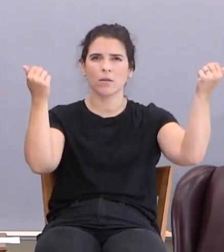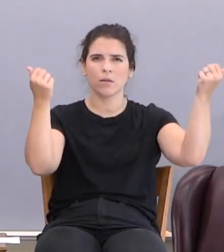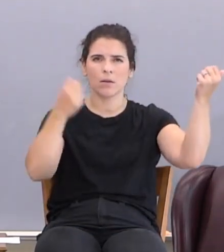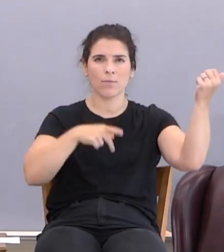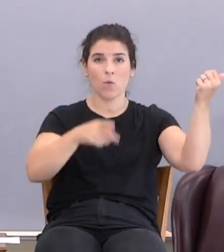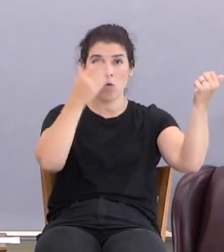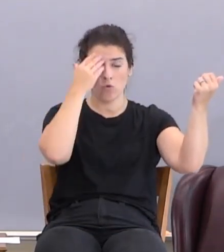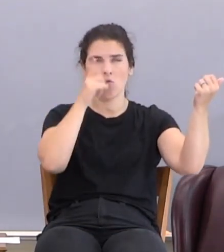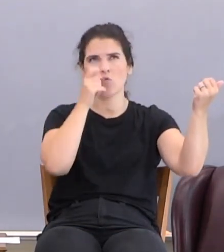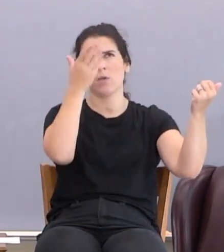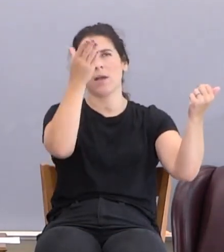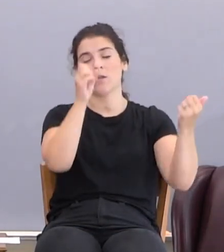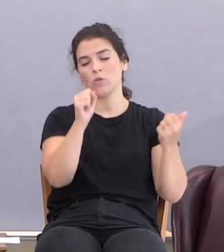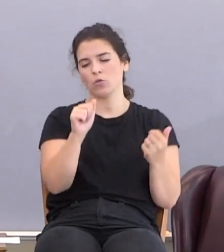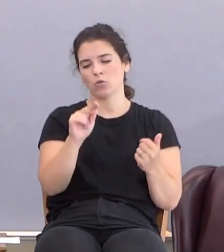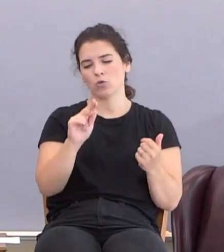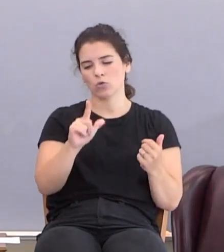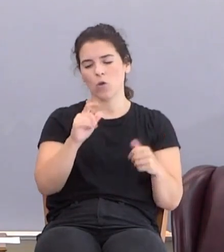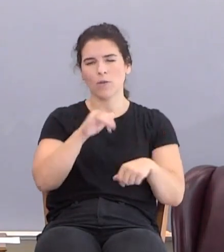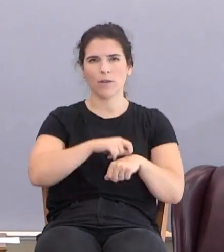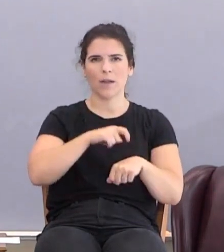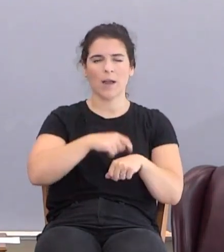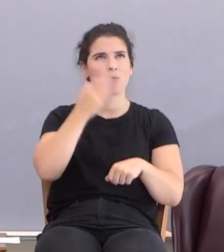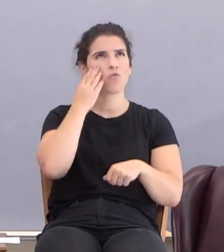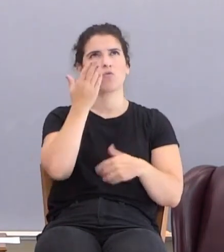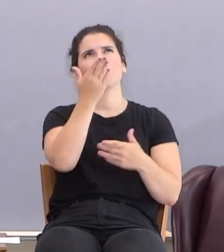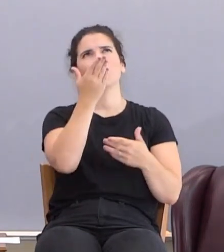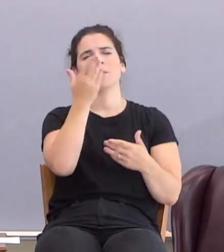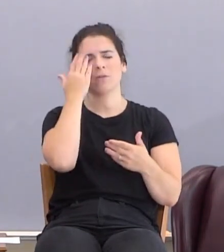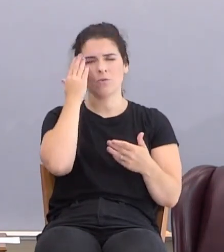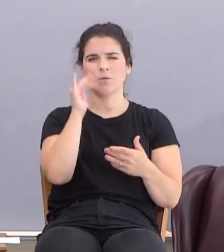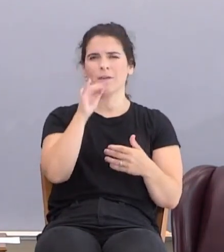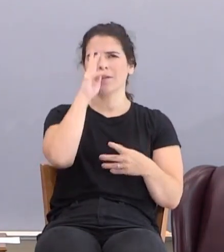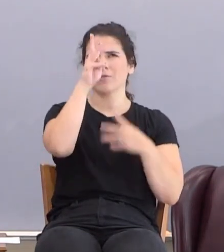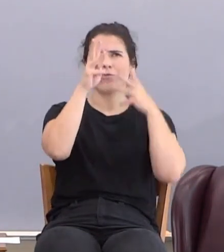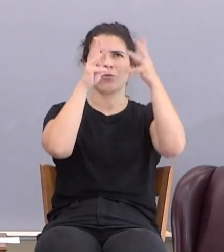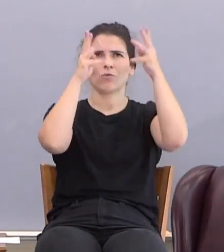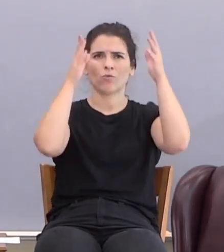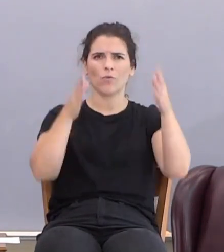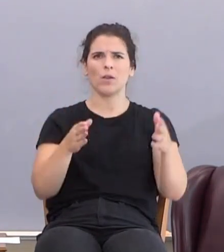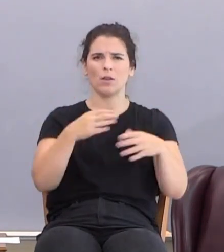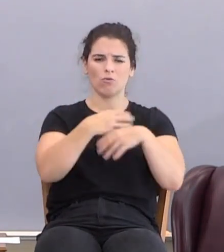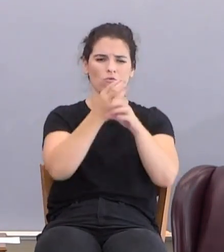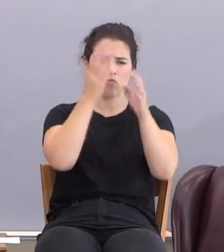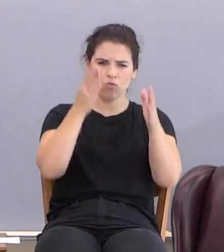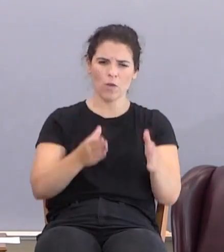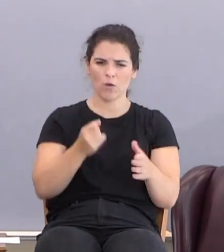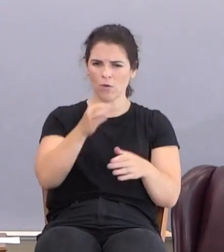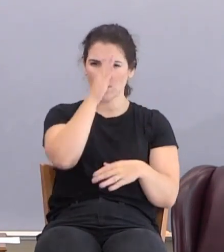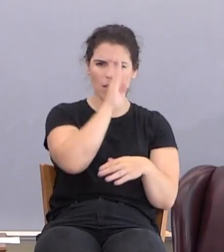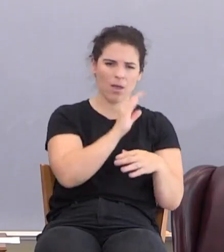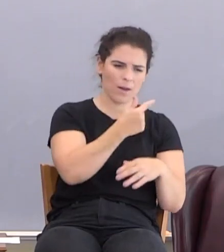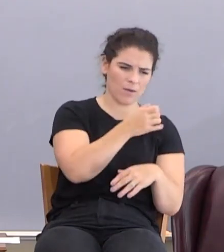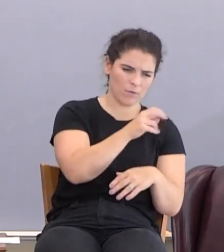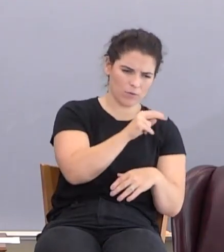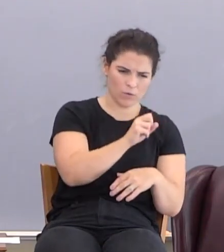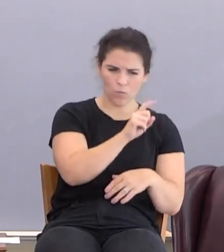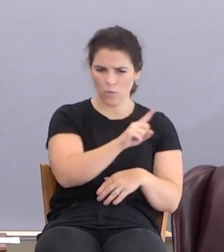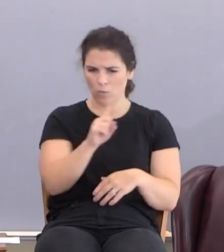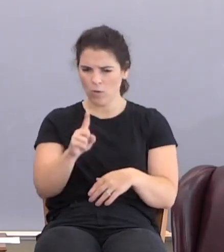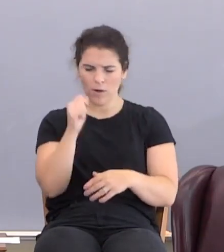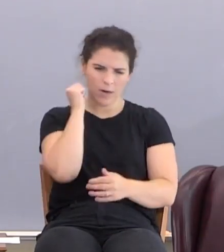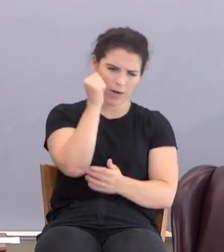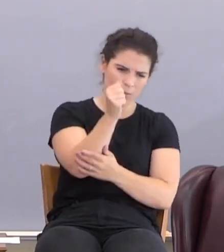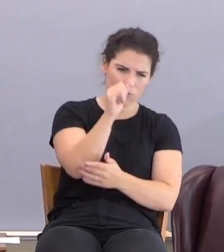Paul knows who that is, Saul knows who that is, he's a rabbinical scholar, he knows that's the creator, that's the God of Genesis 1-1. That's the God of Abraham,